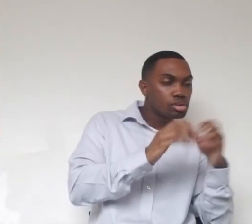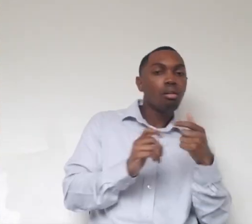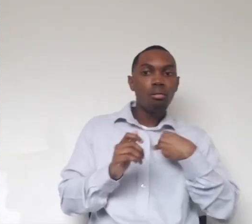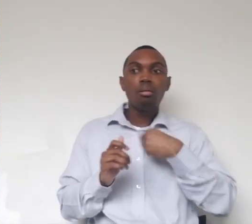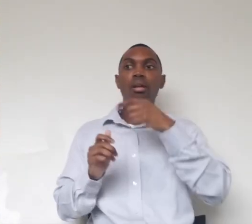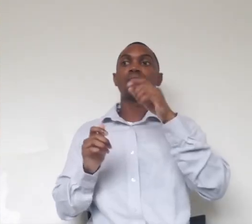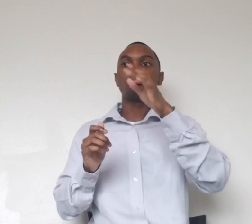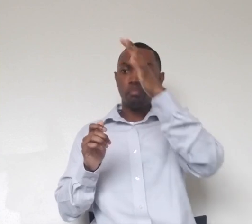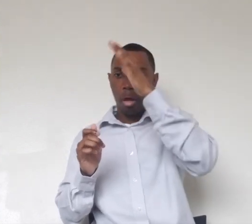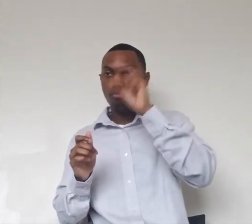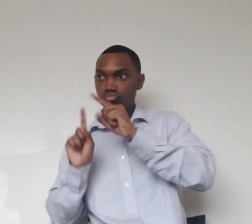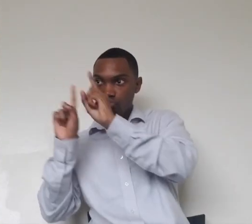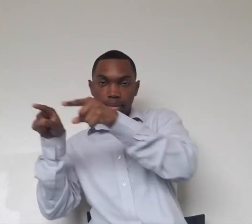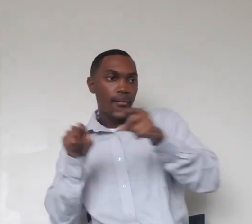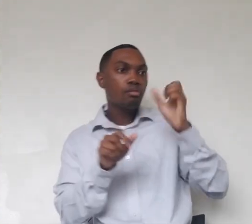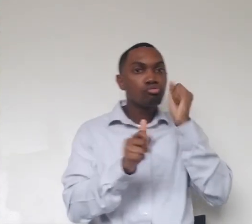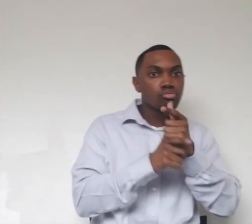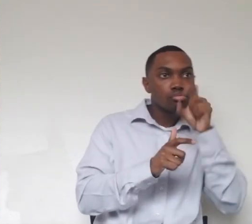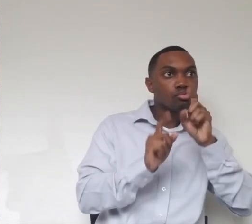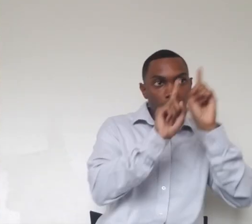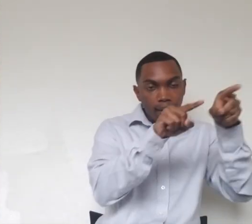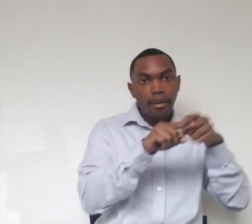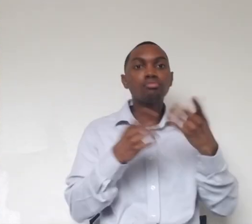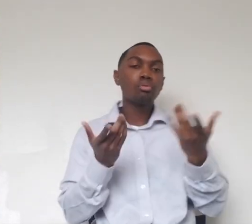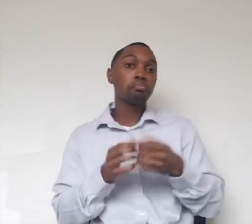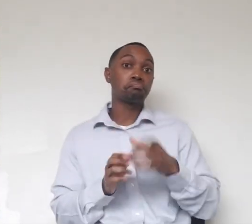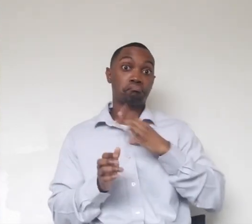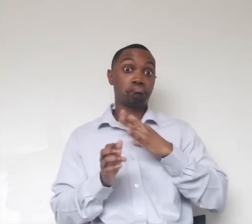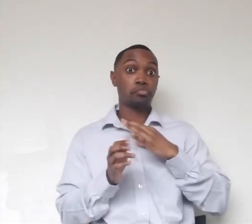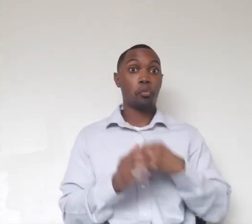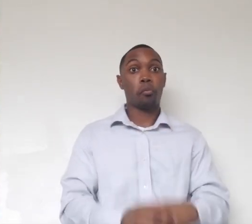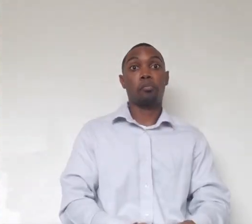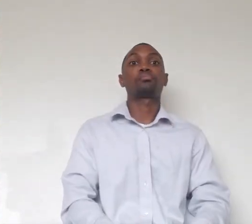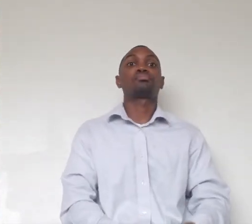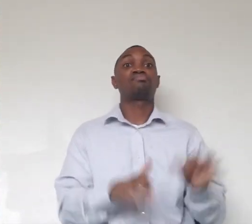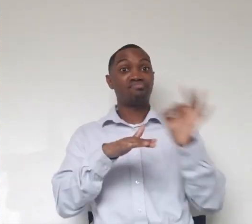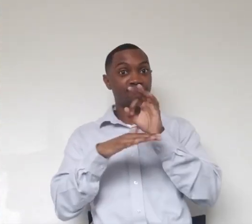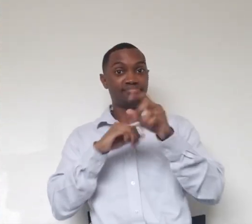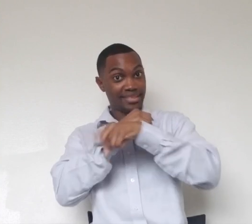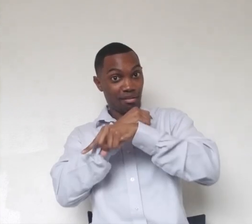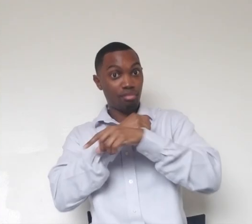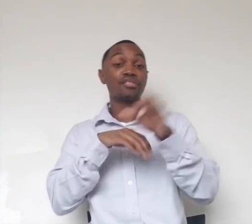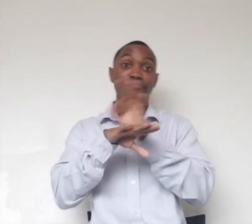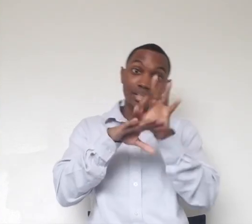who's doing what at what time. So it's pretty cool. It's functional, and it's just very impressive looking.